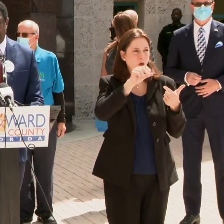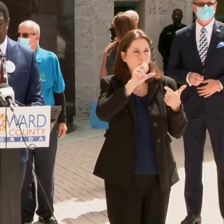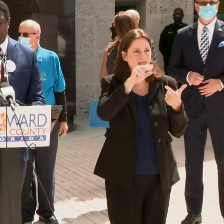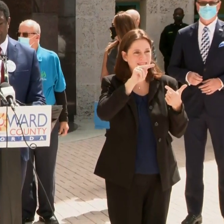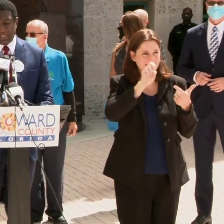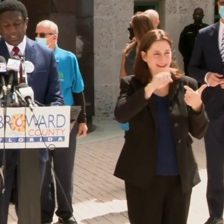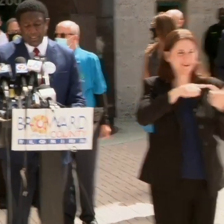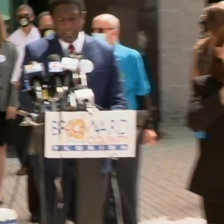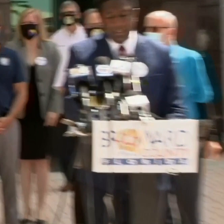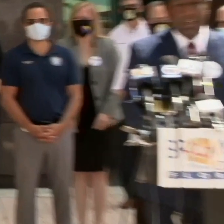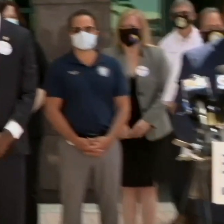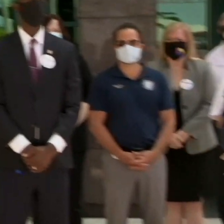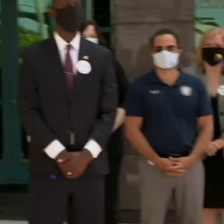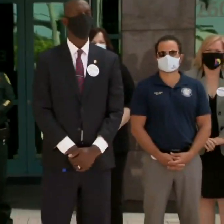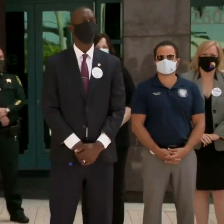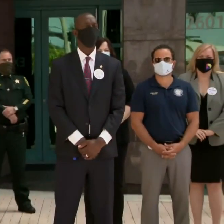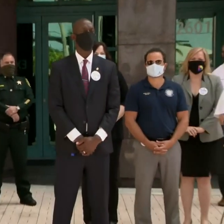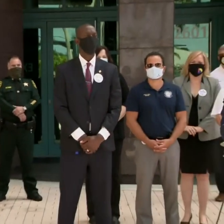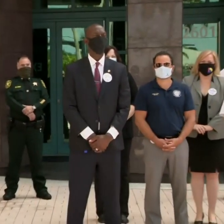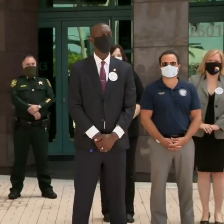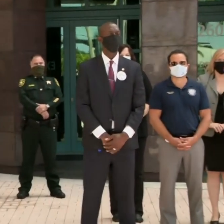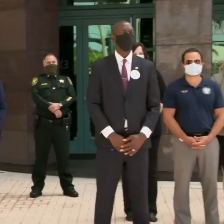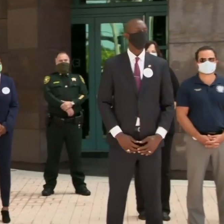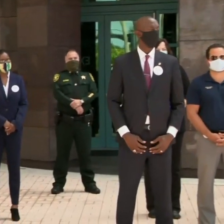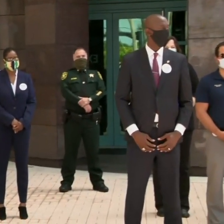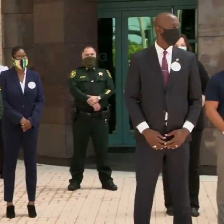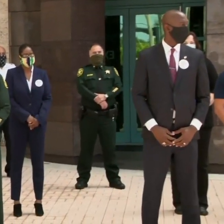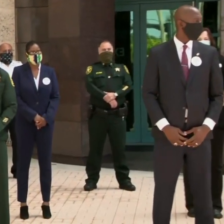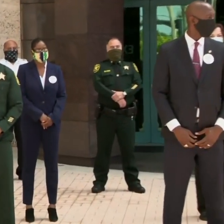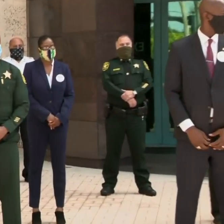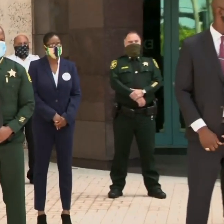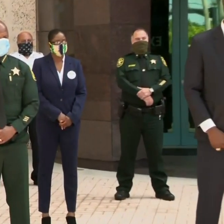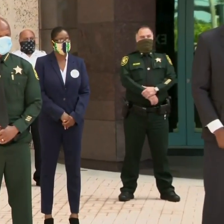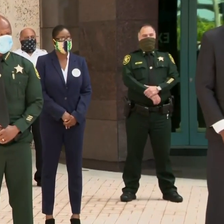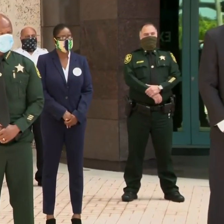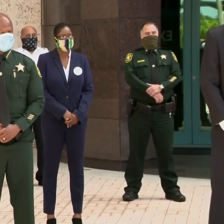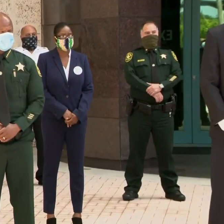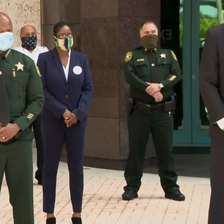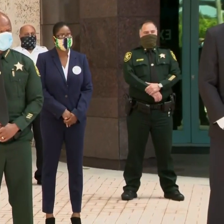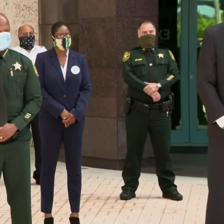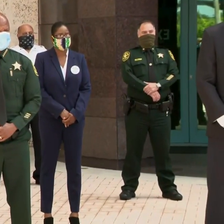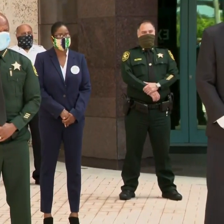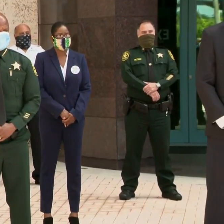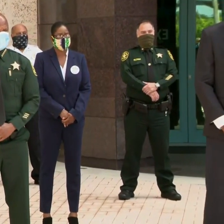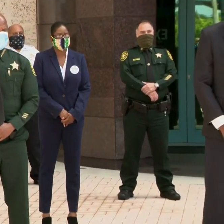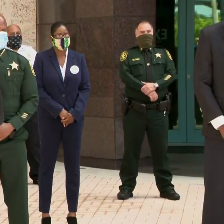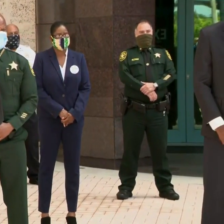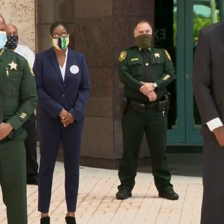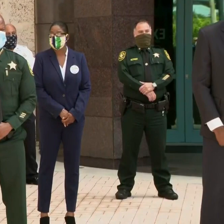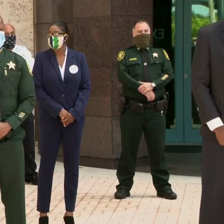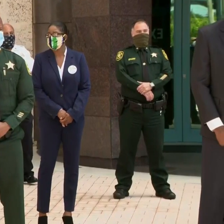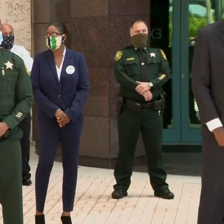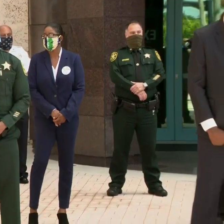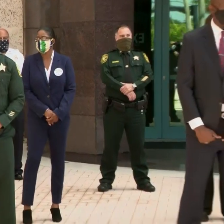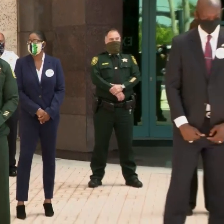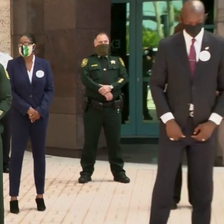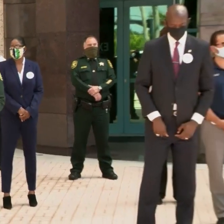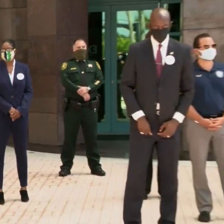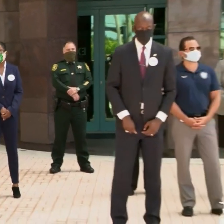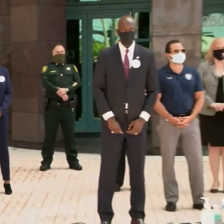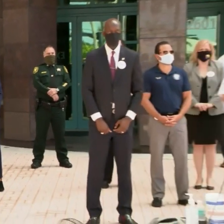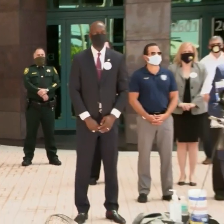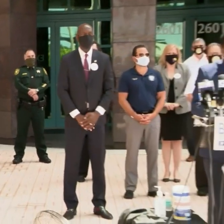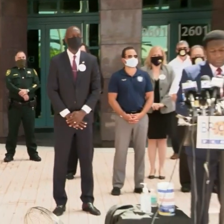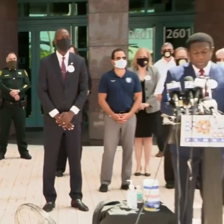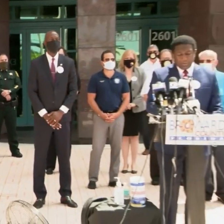from Dania Beach, Mayor Josh Levy from Hollywood, Mayor Wayne